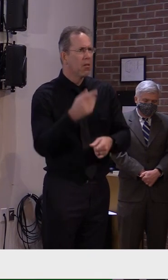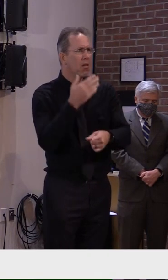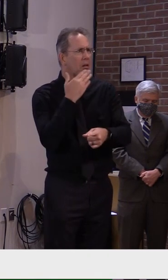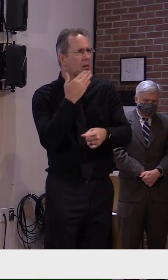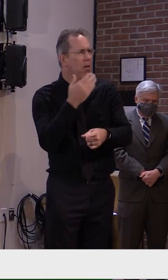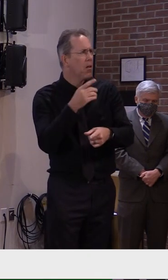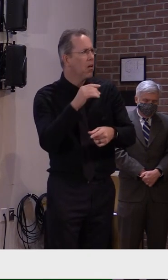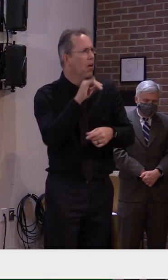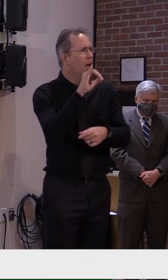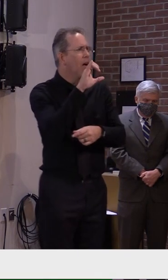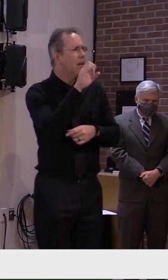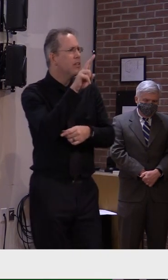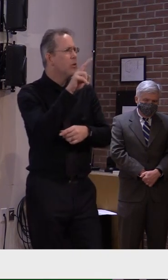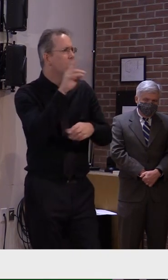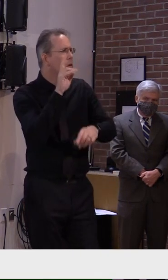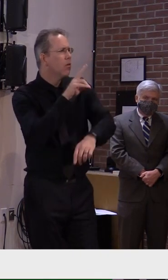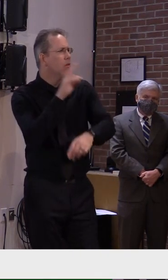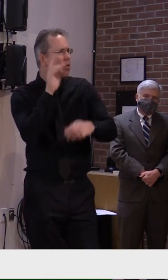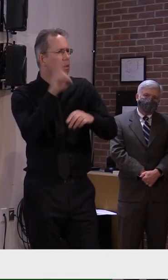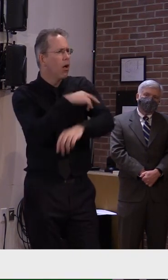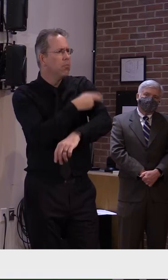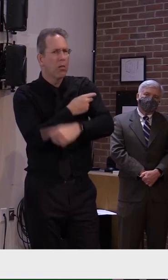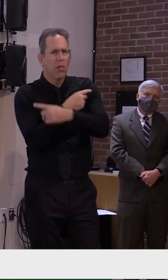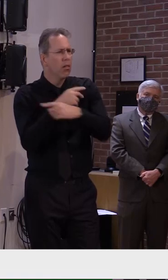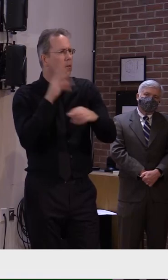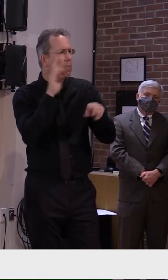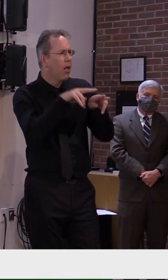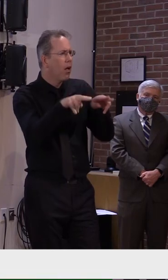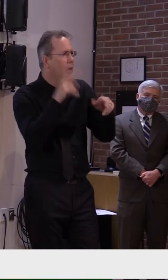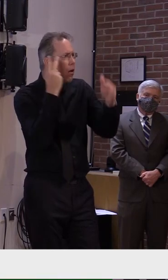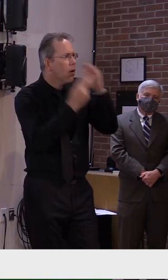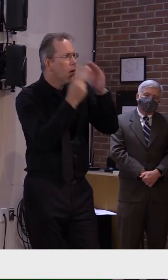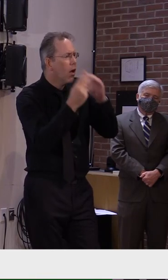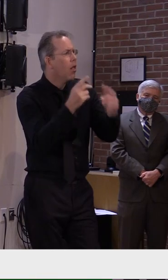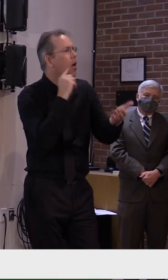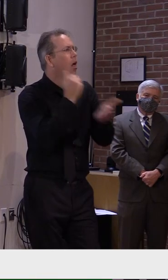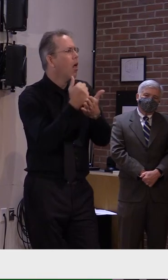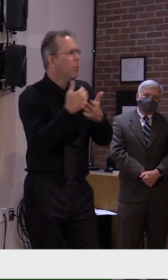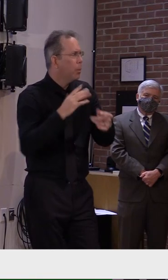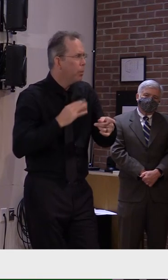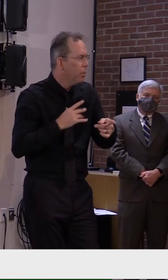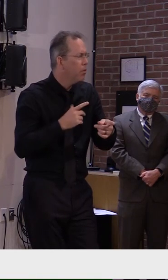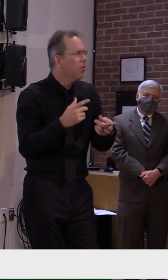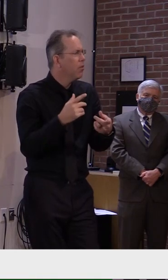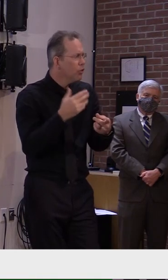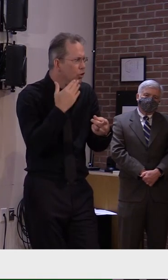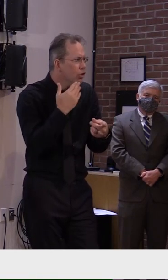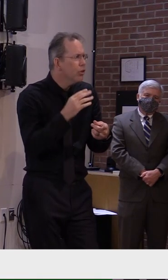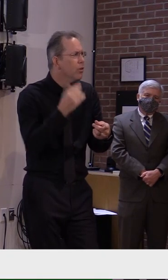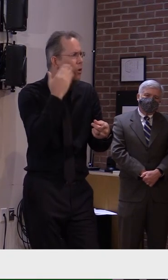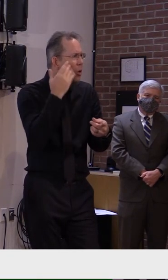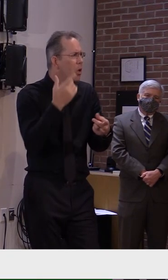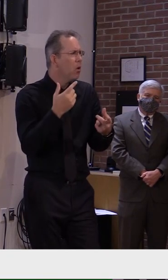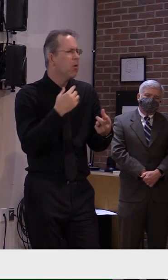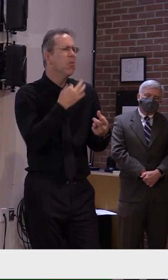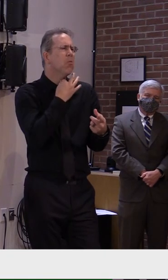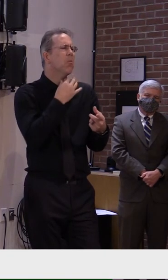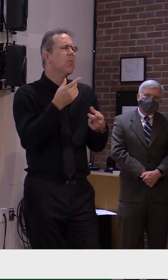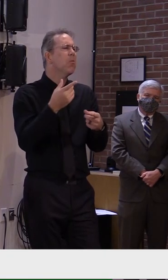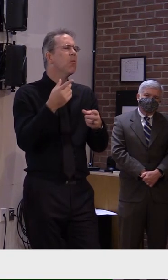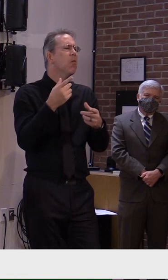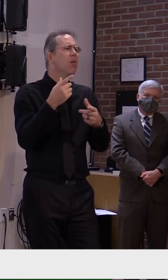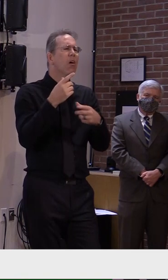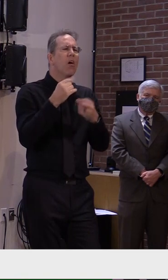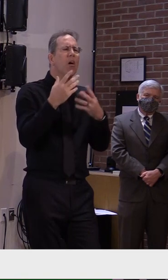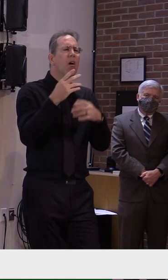it doesn't tell us exactly whether these hospitalizations and ICU needs